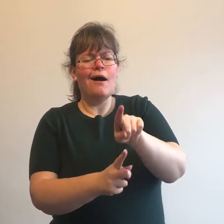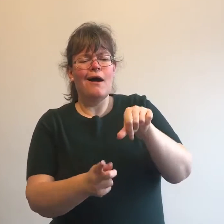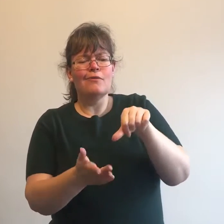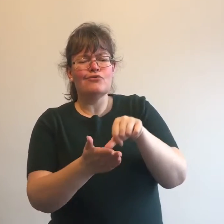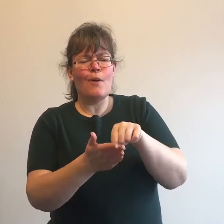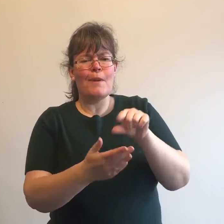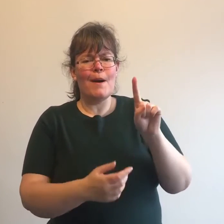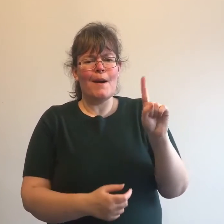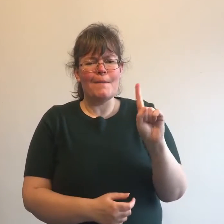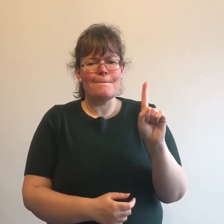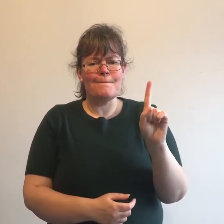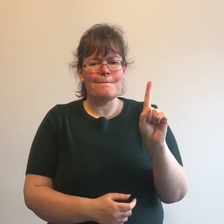it's happening.